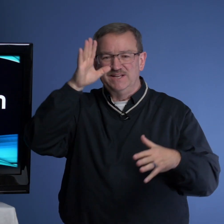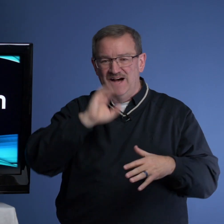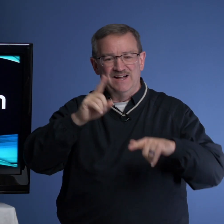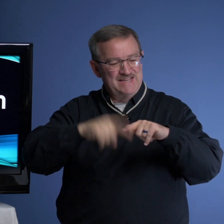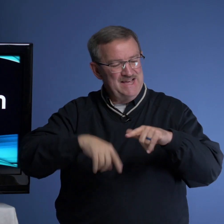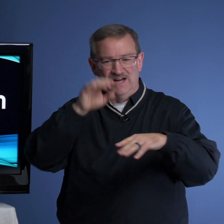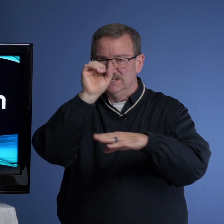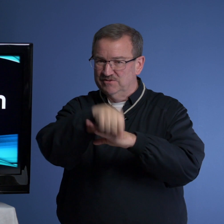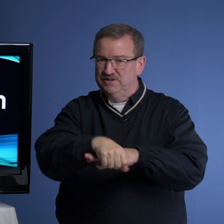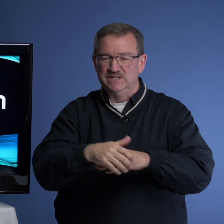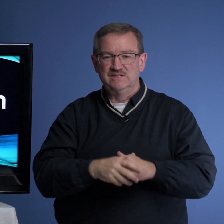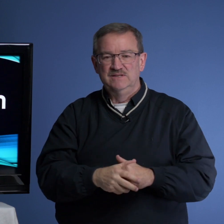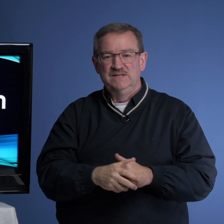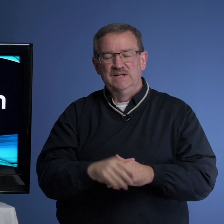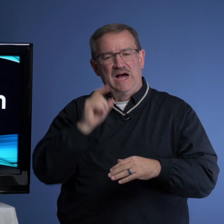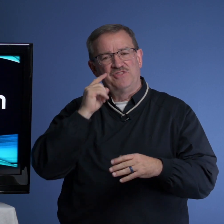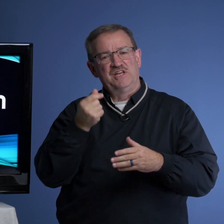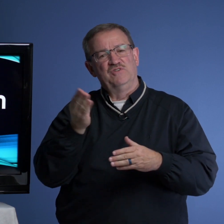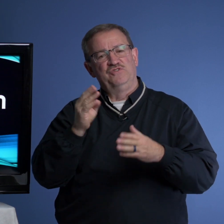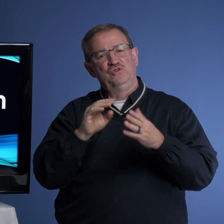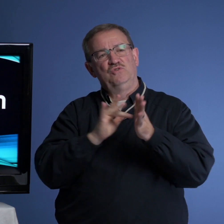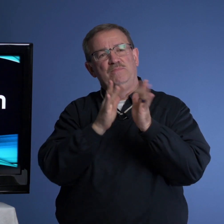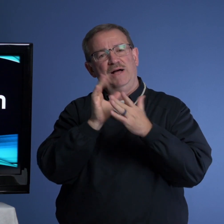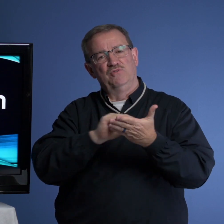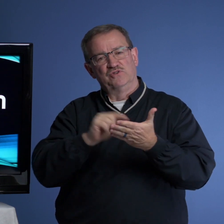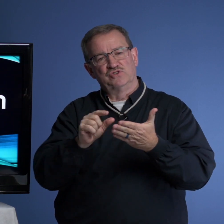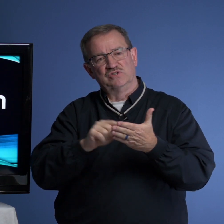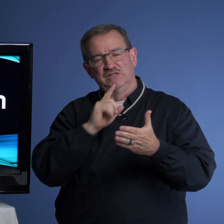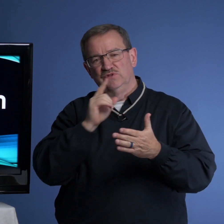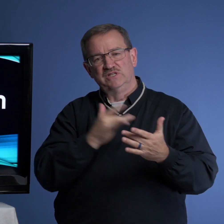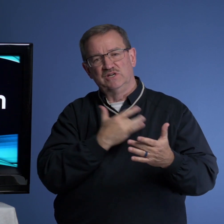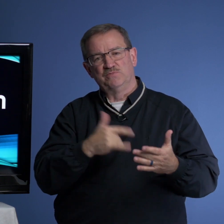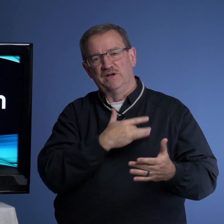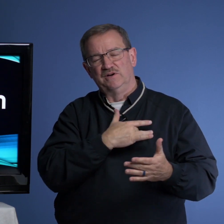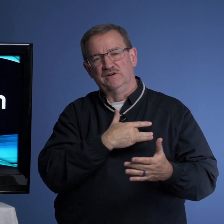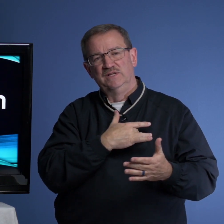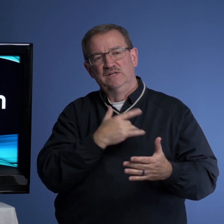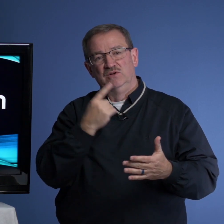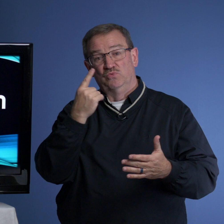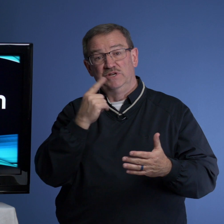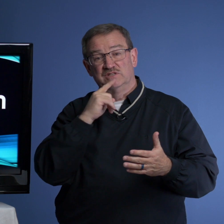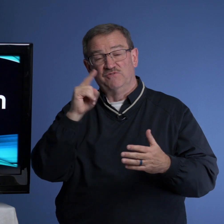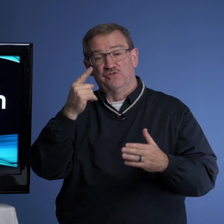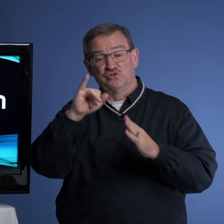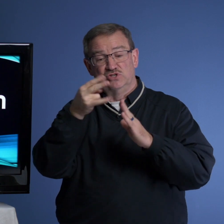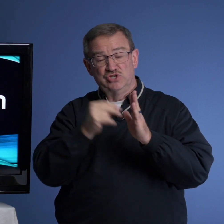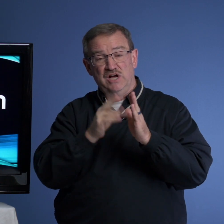God cannot defeat. I think of a few Bible verses that really touch my heart. One is in 1 John